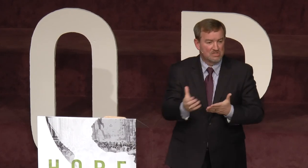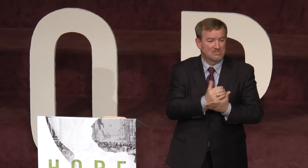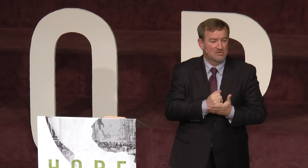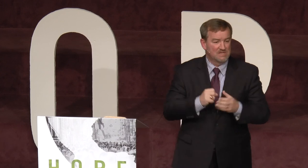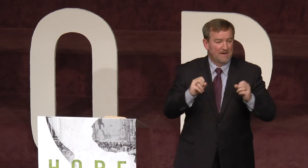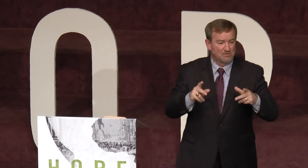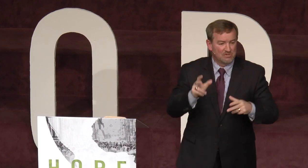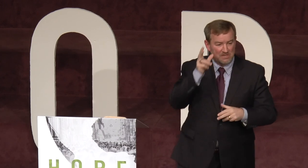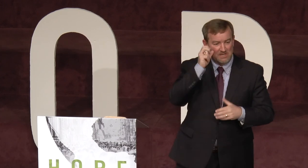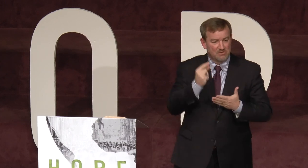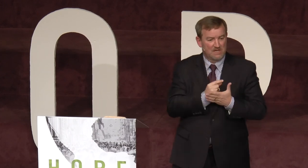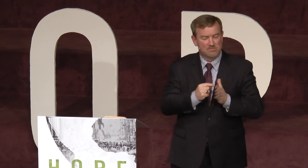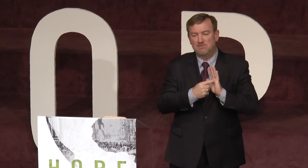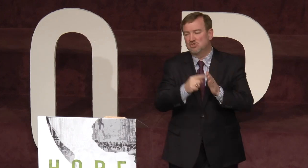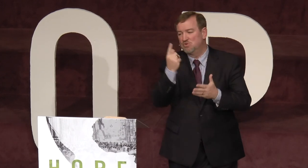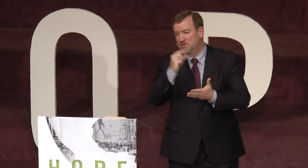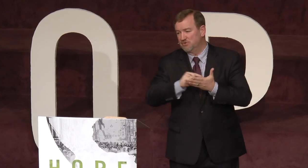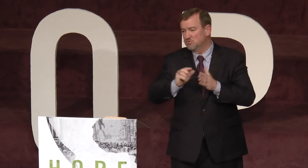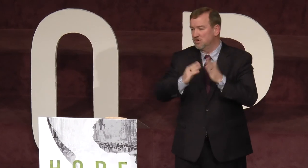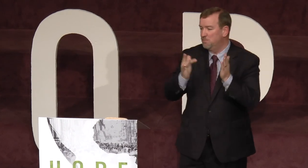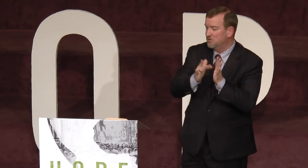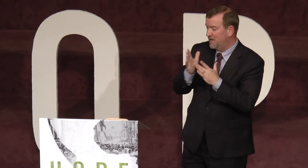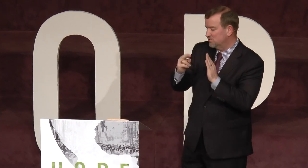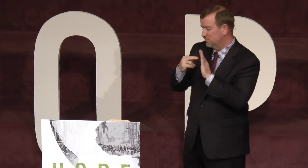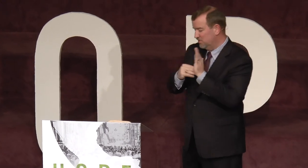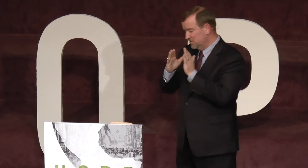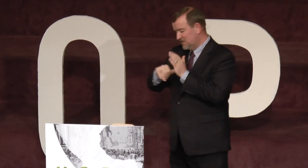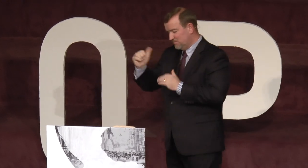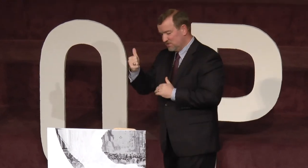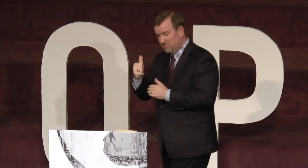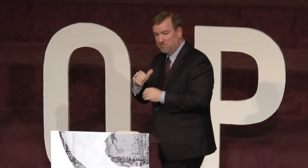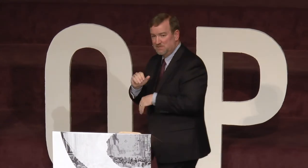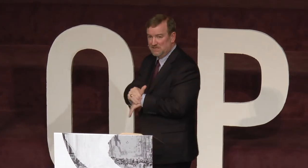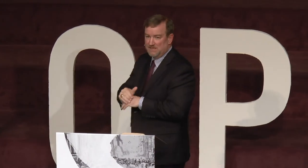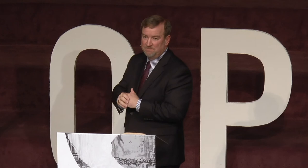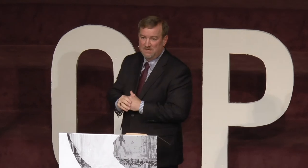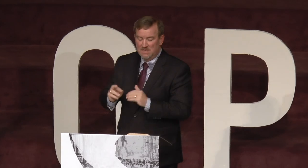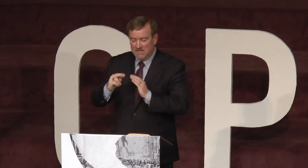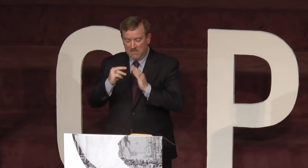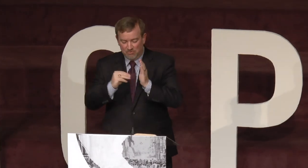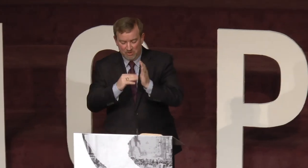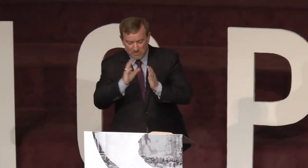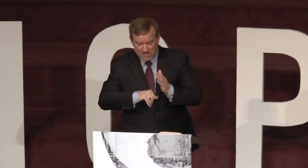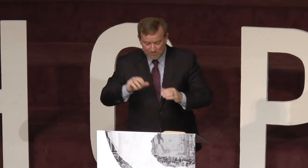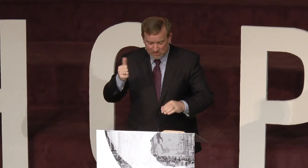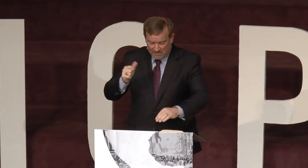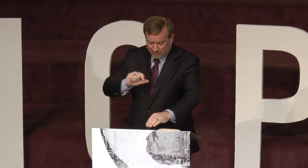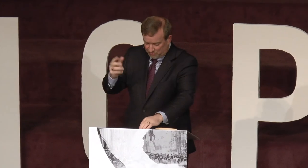deserves the opportunity to hear the gospel. Let me show you one verse. Would you open your Bibles to Romans chapter 10 with me tonight? Romans chapter 10, verse